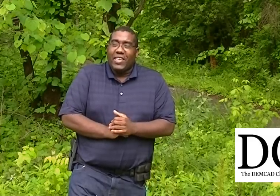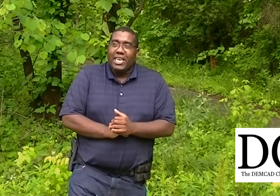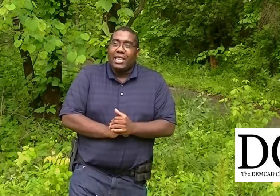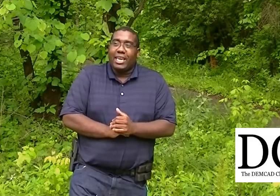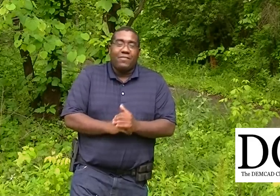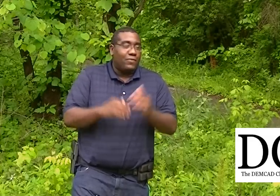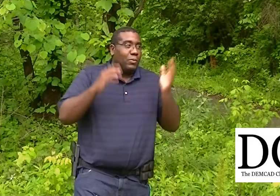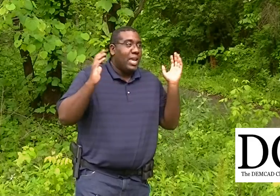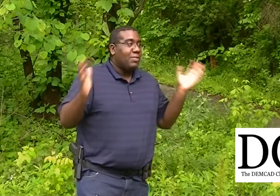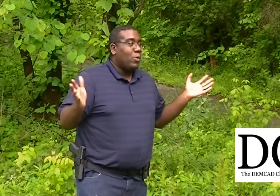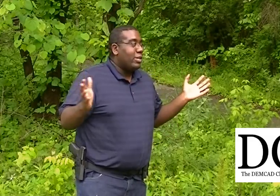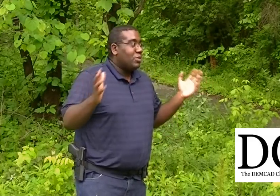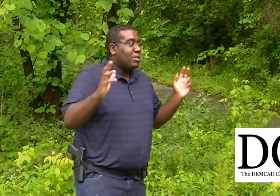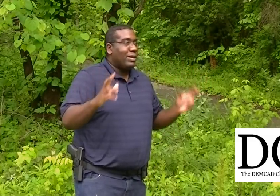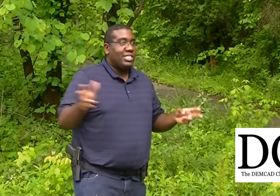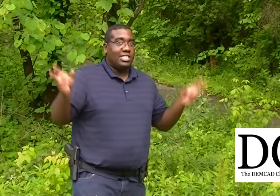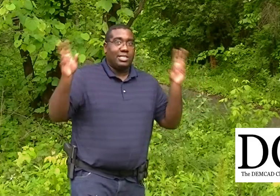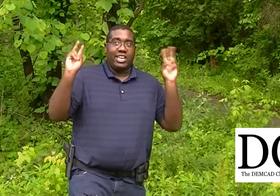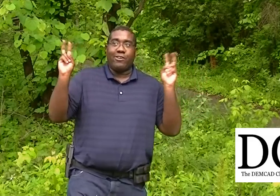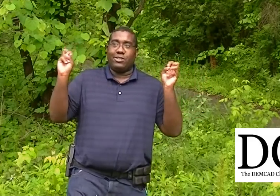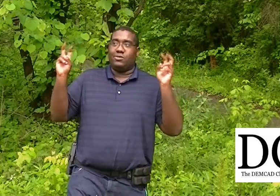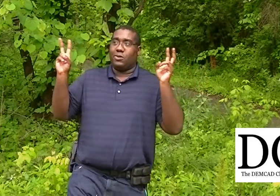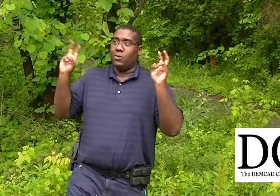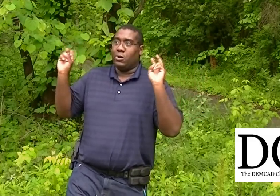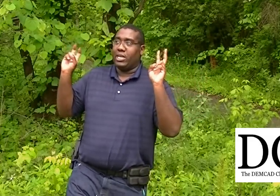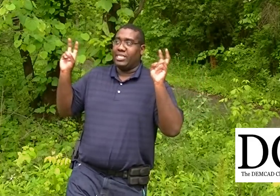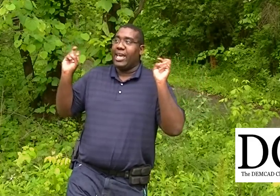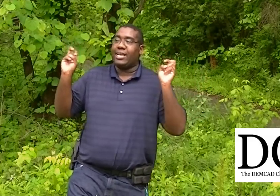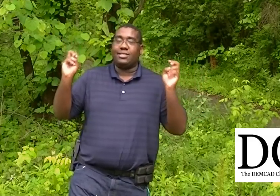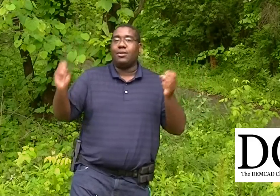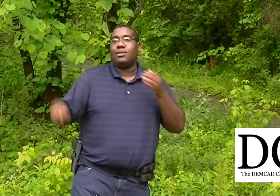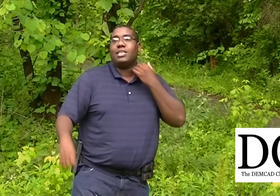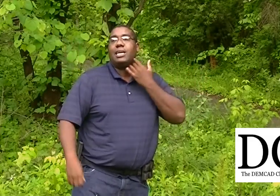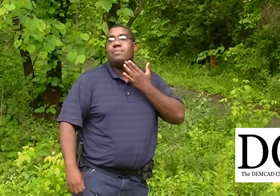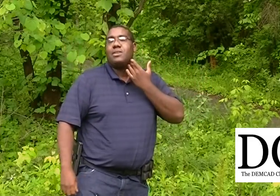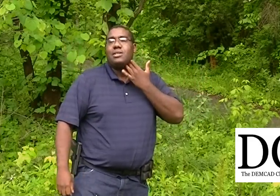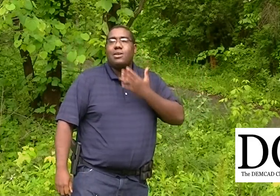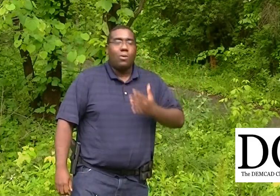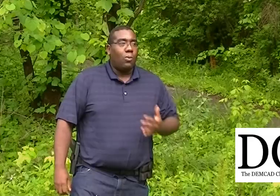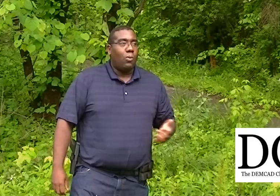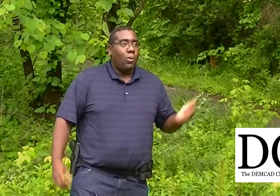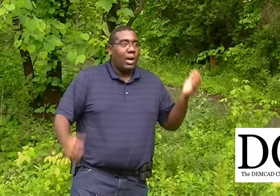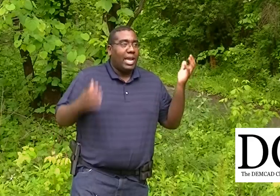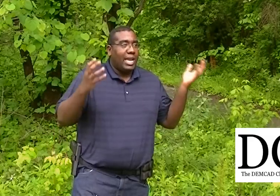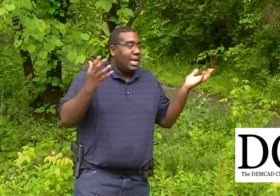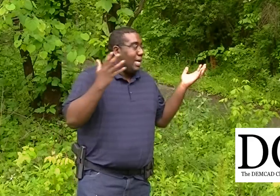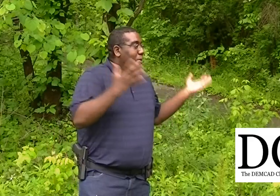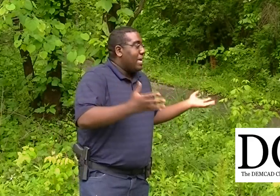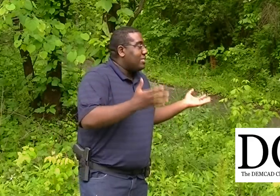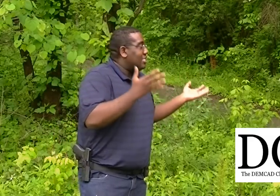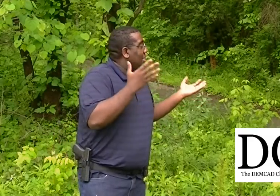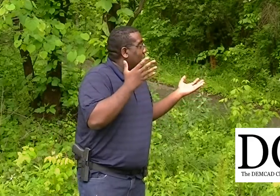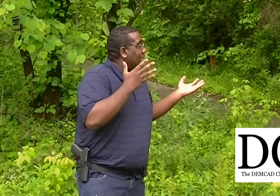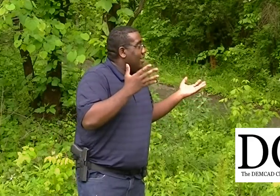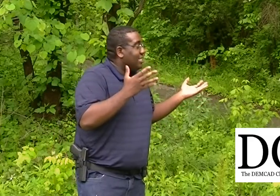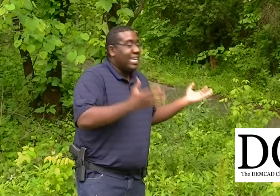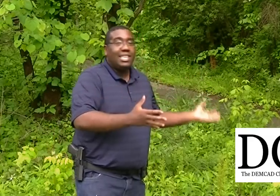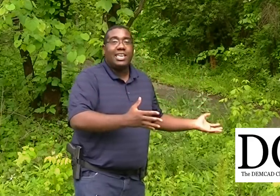thinking, if we have to worry so much about these terrorists who are gonna attack us all the time and we have such a delicate